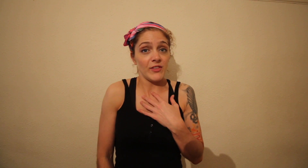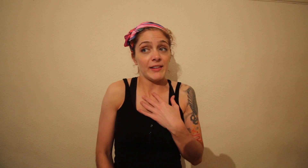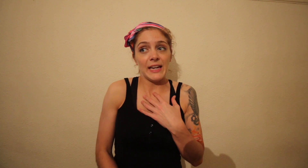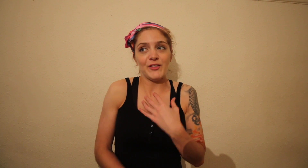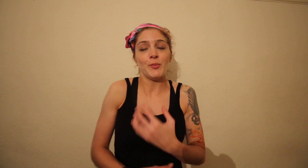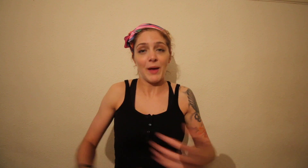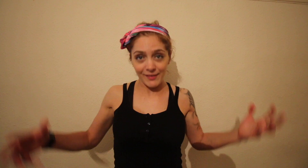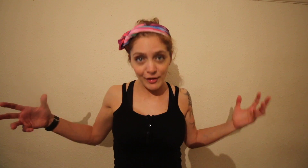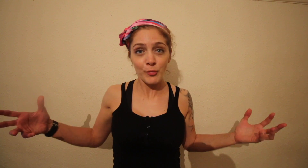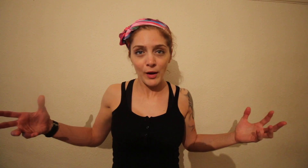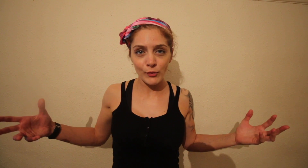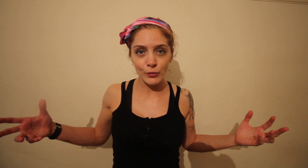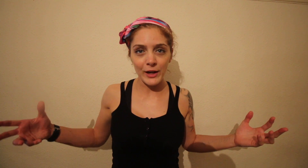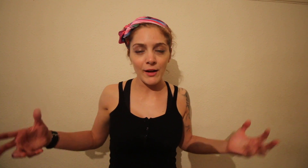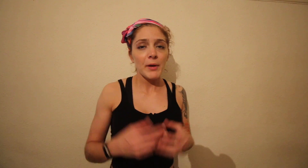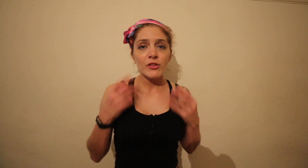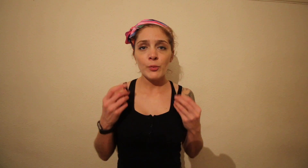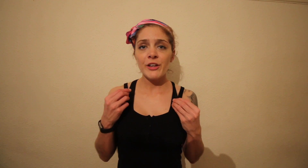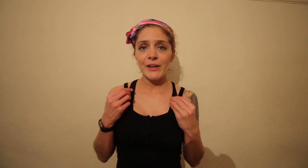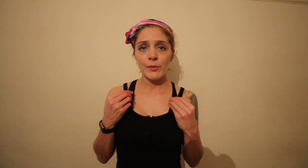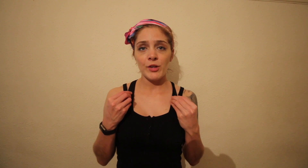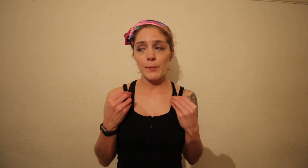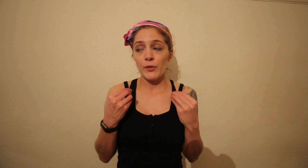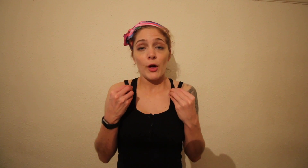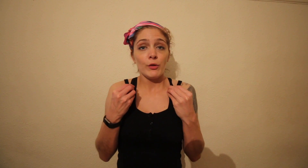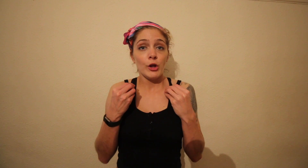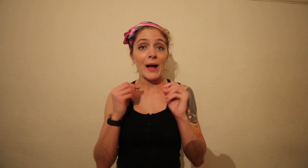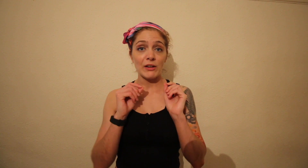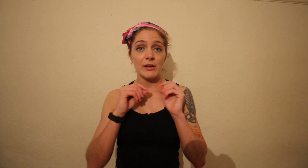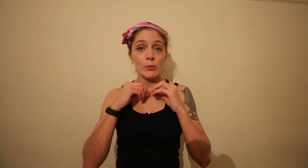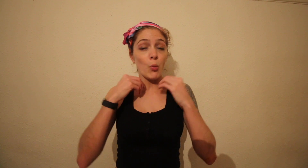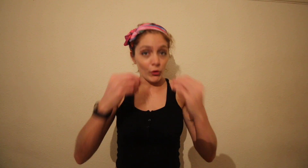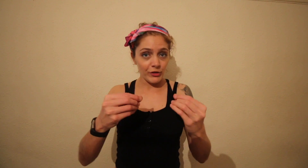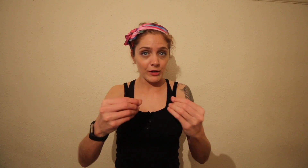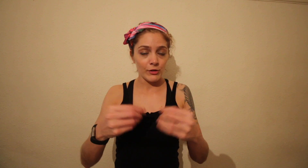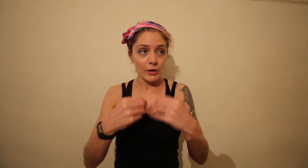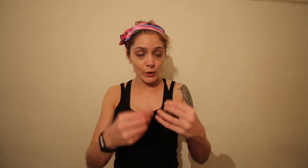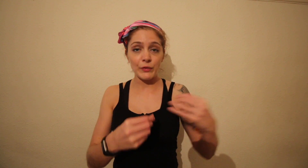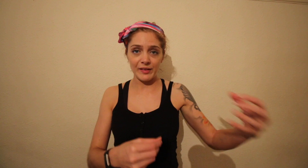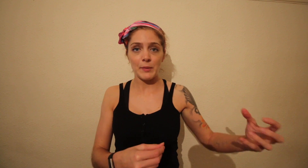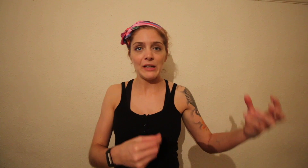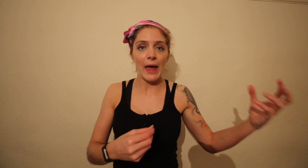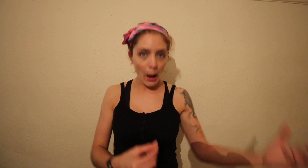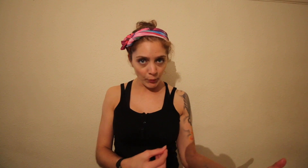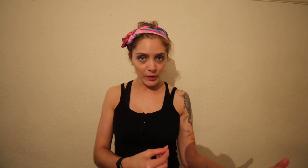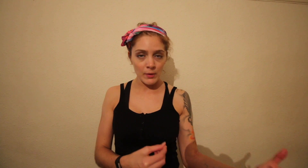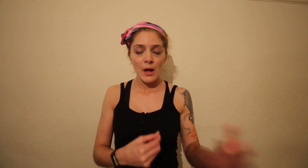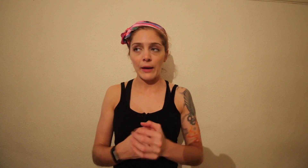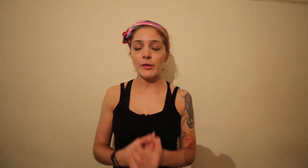a very expensive personal trainer, but I just wanted to give some tips for those who actually wanted to look for somebody to help them and